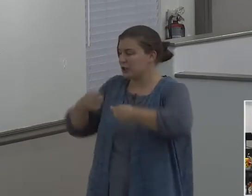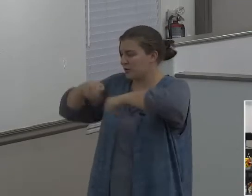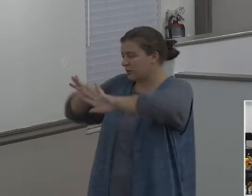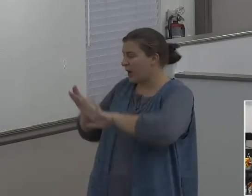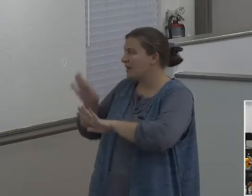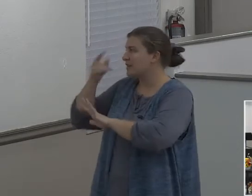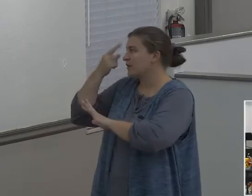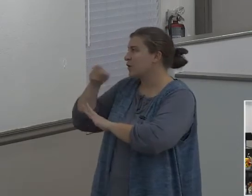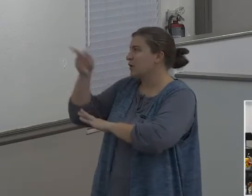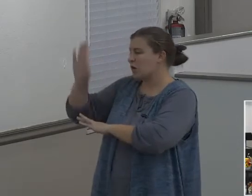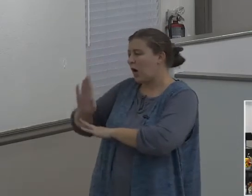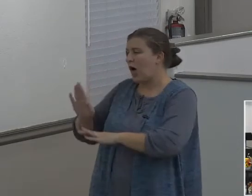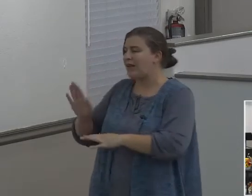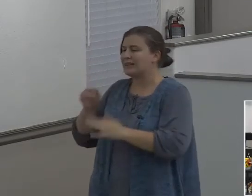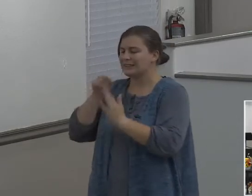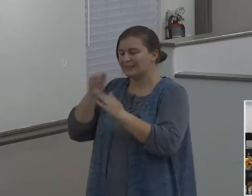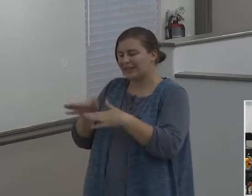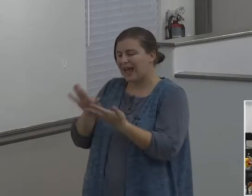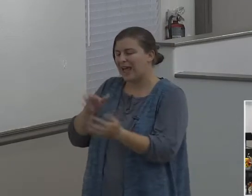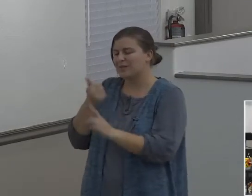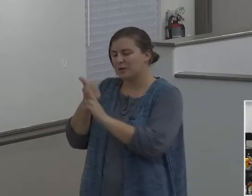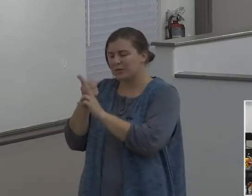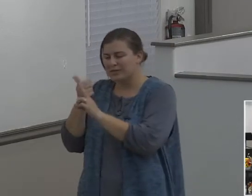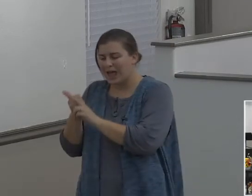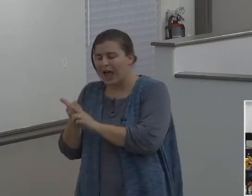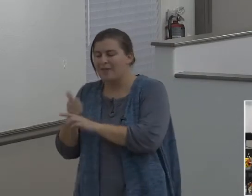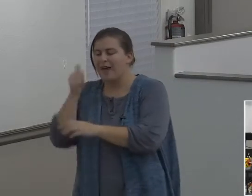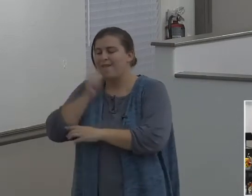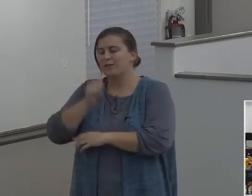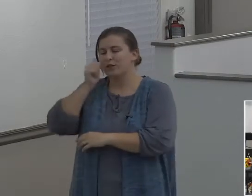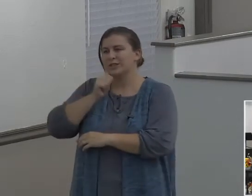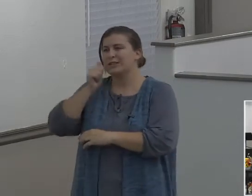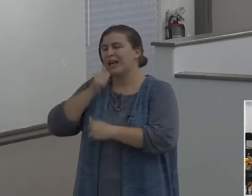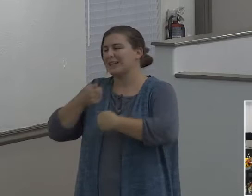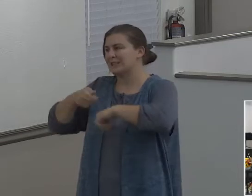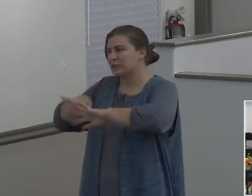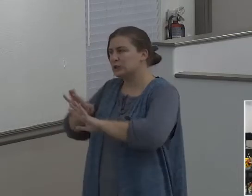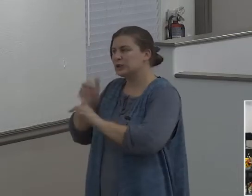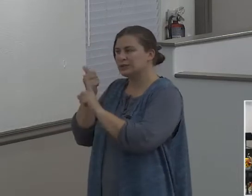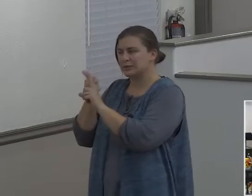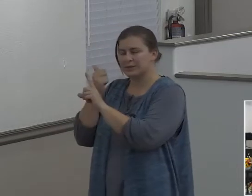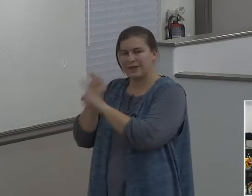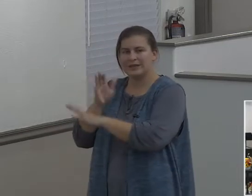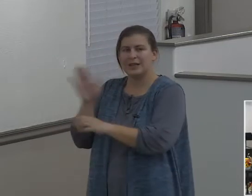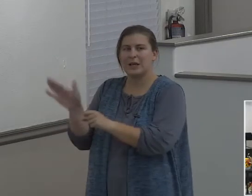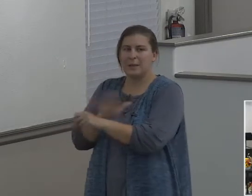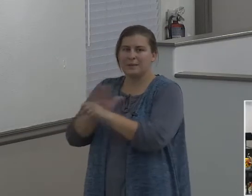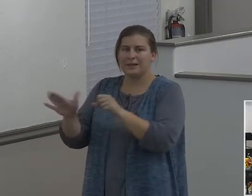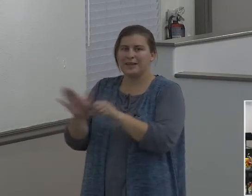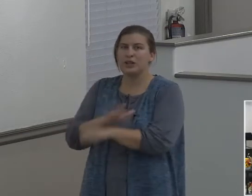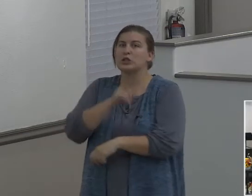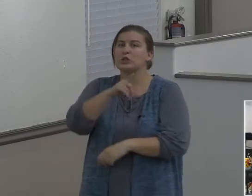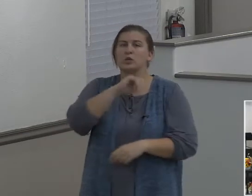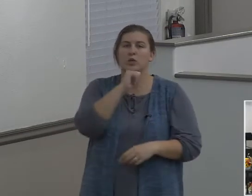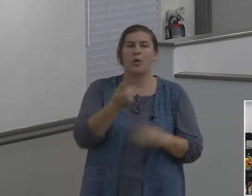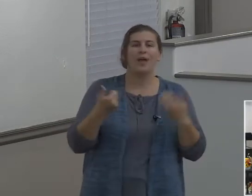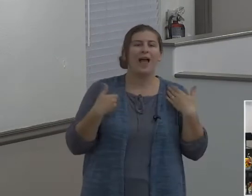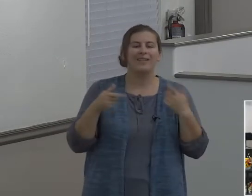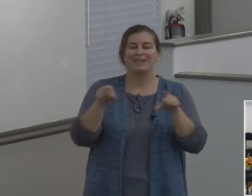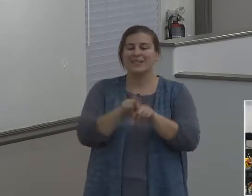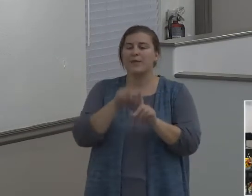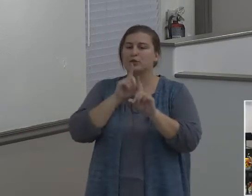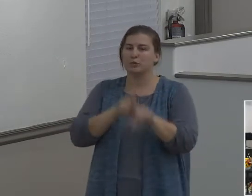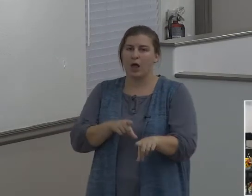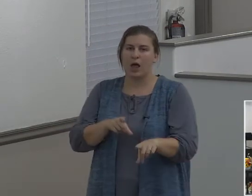and just yields themselves to the will of God, you won't get the same result if all you do is just take salvation and then put God at arm's length and say,